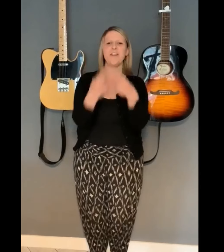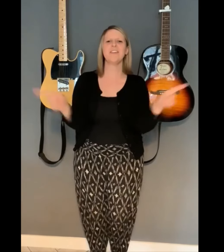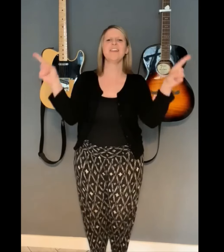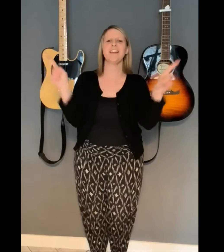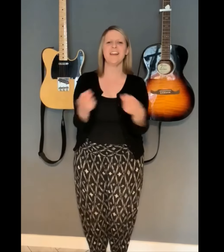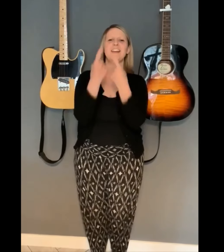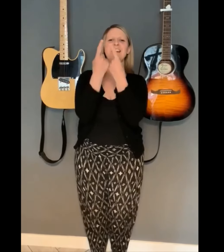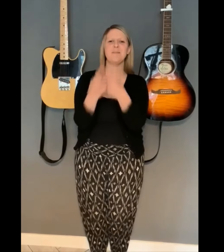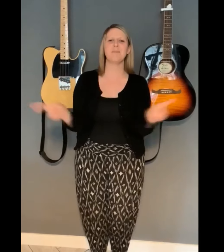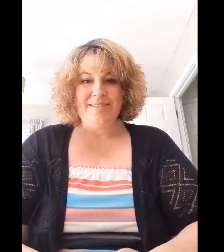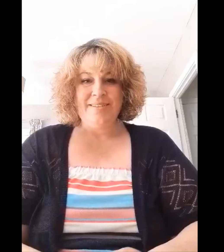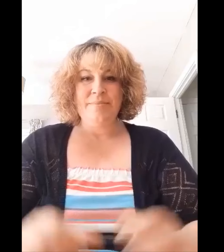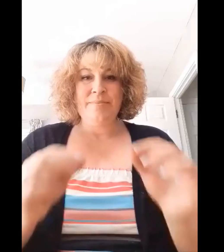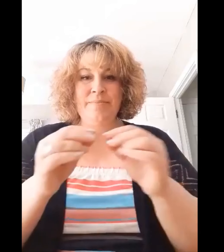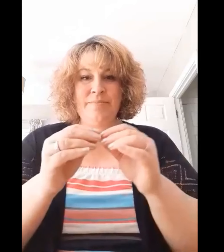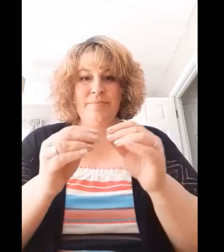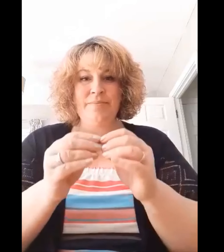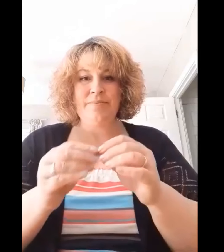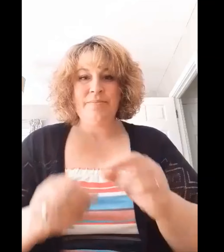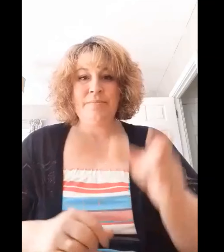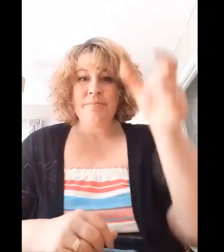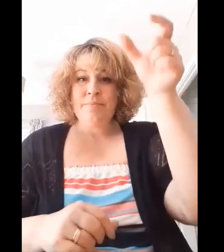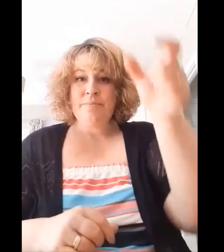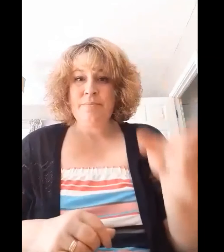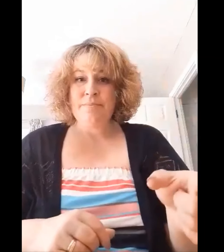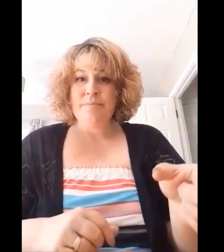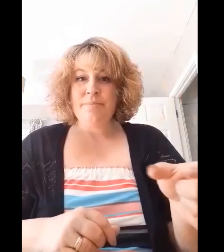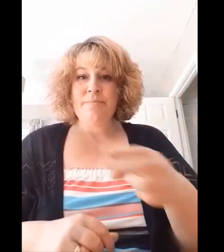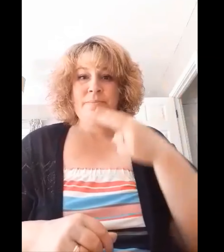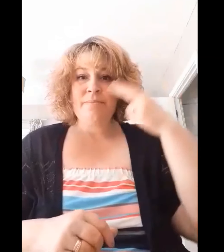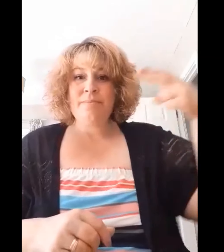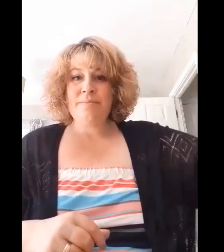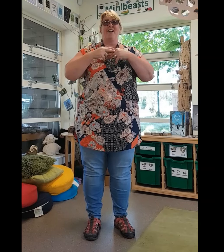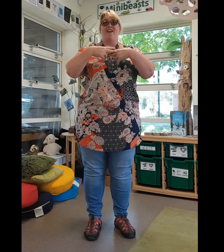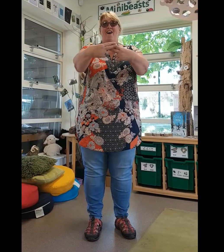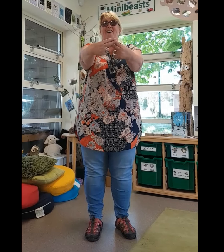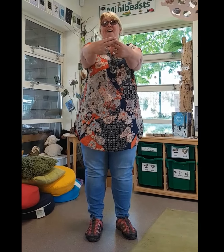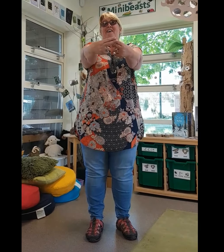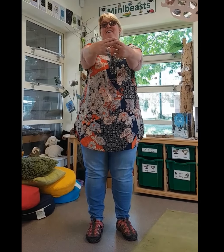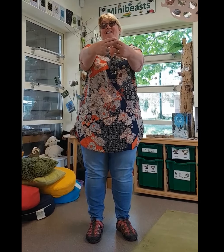kind of music Even if nobody else sings alone